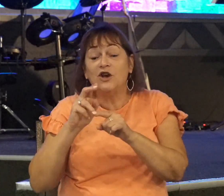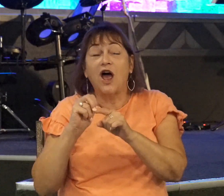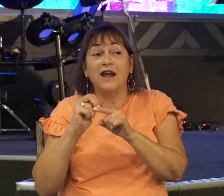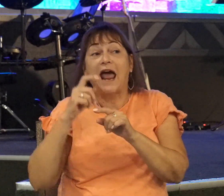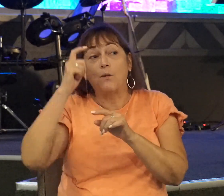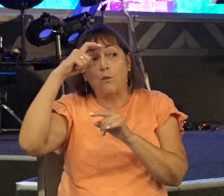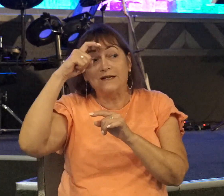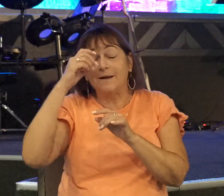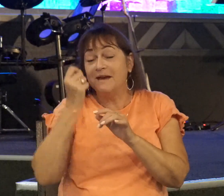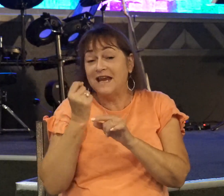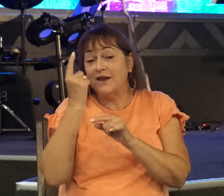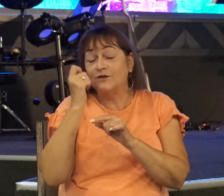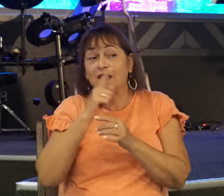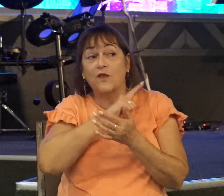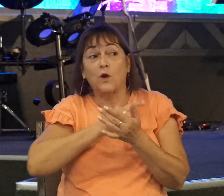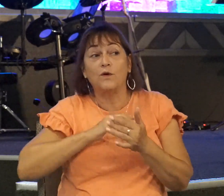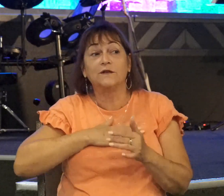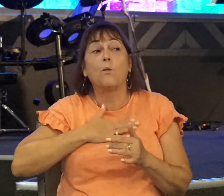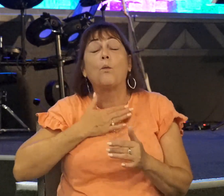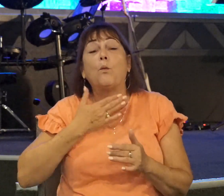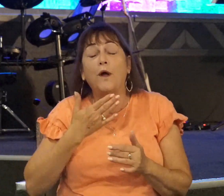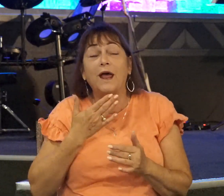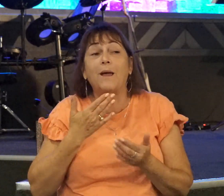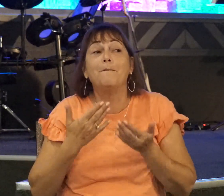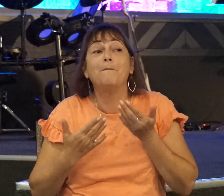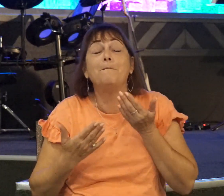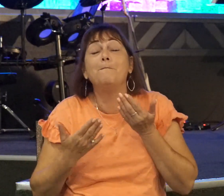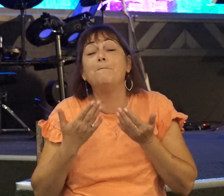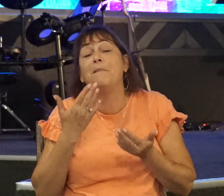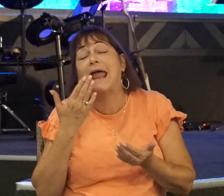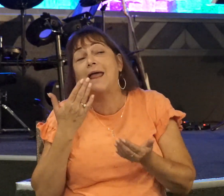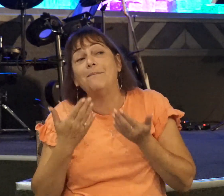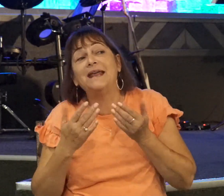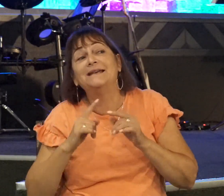understood the Lord's will may very well be different from his own.